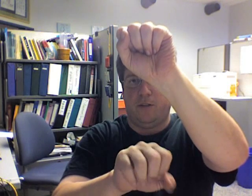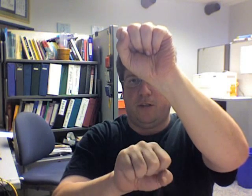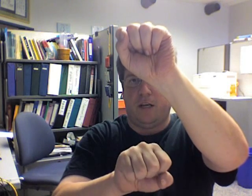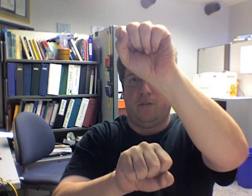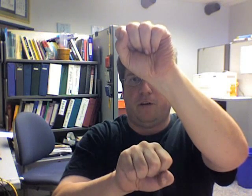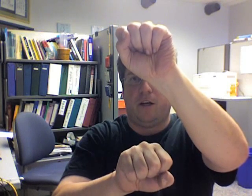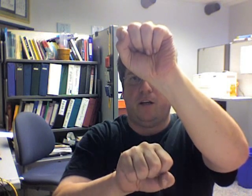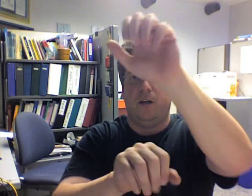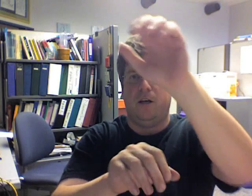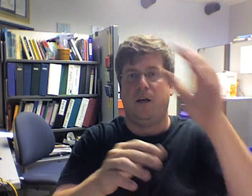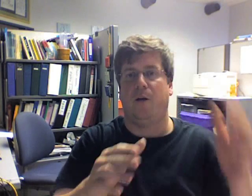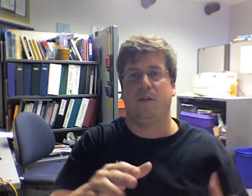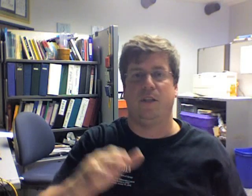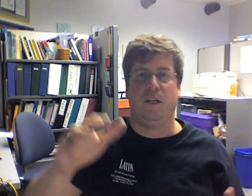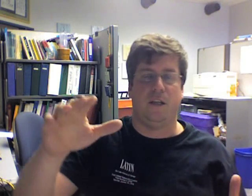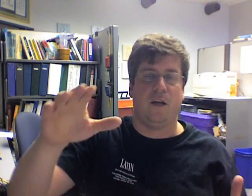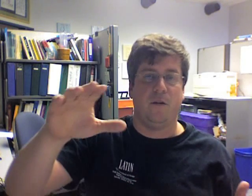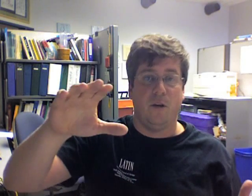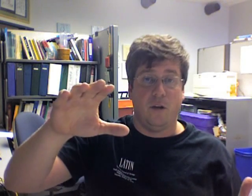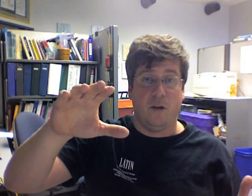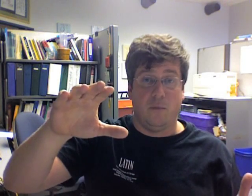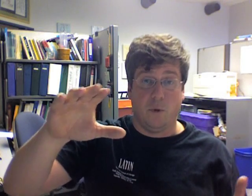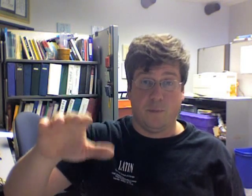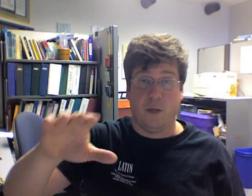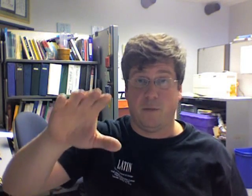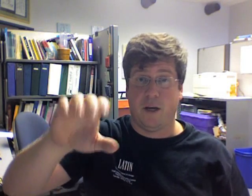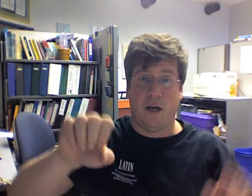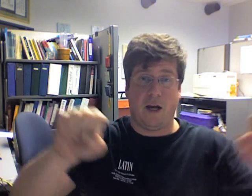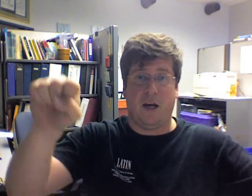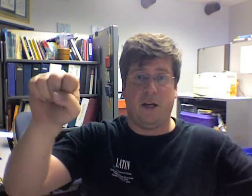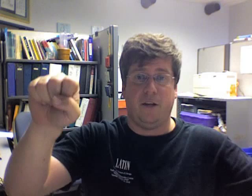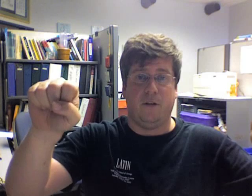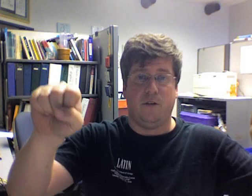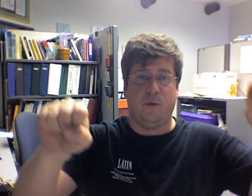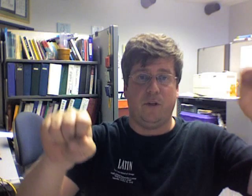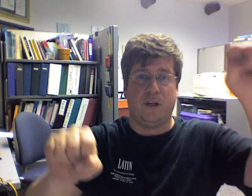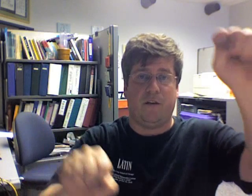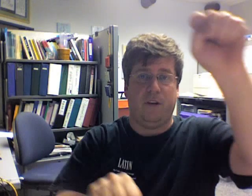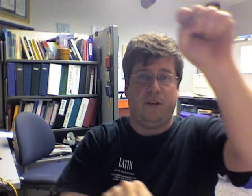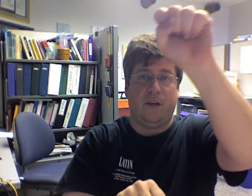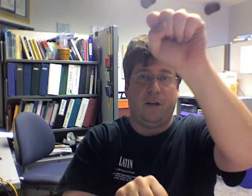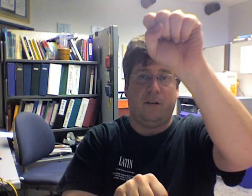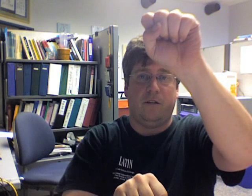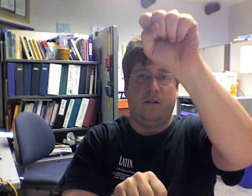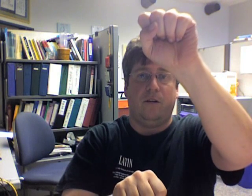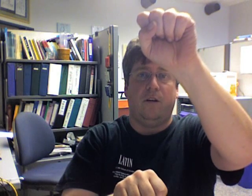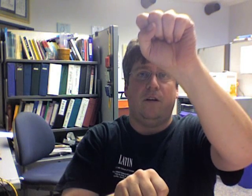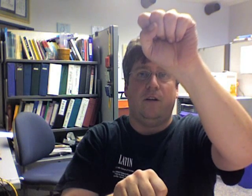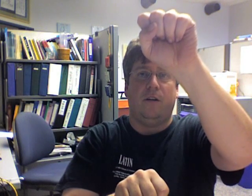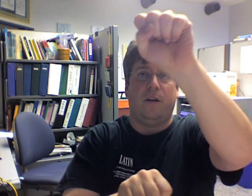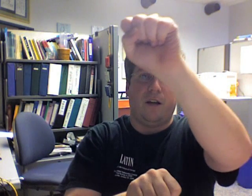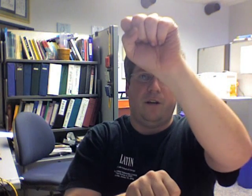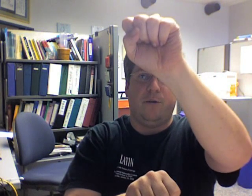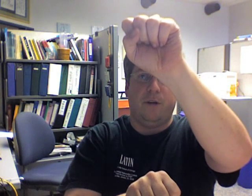is negative i. And we see that multiplying by i twists everything 90 degrees.